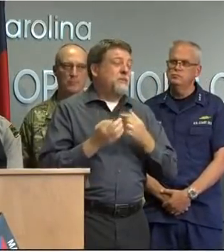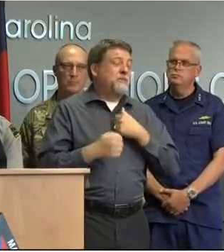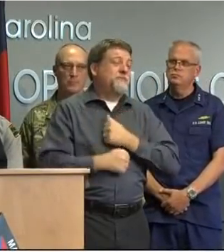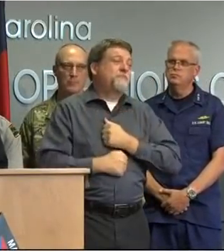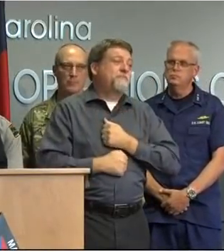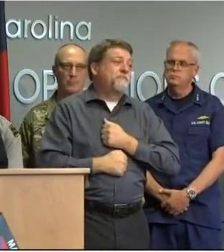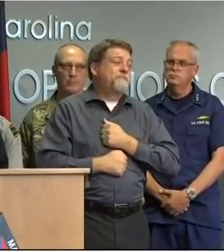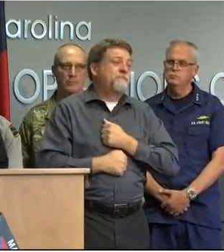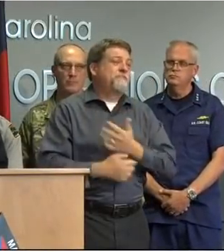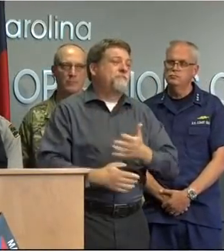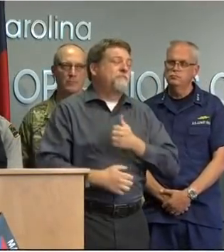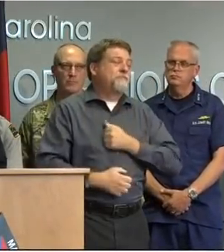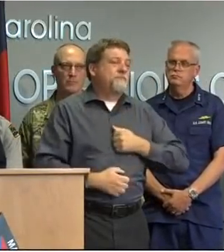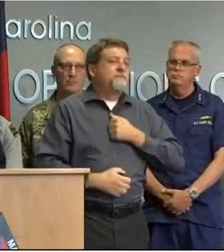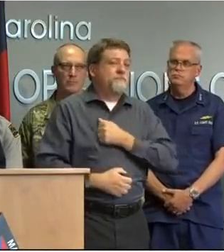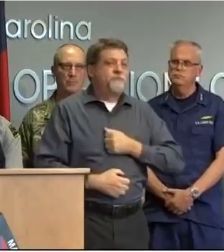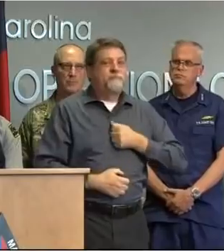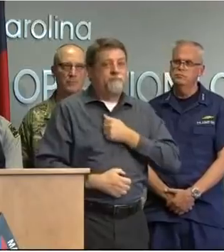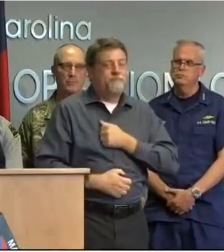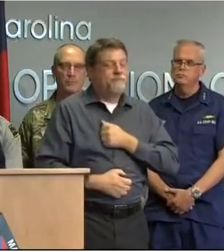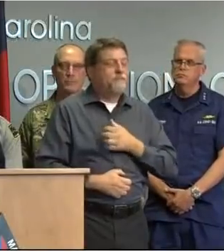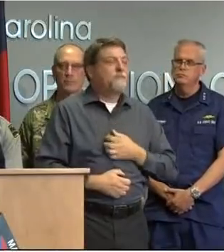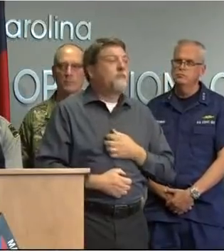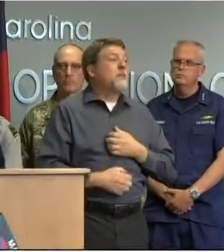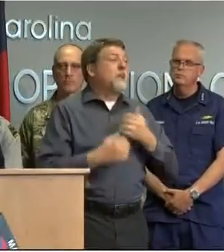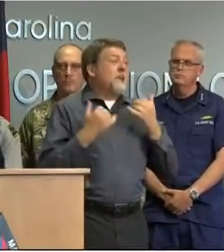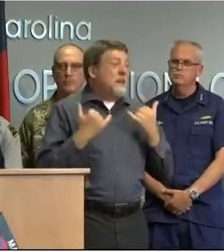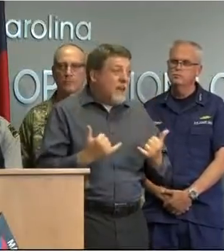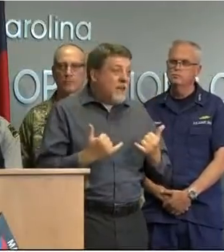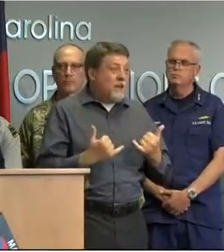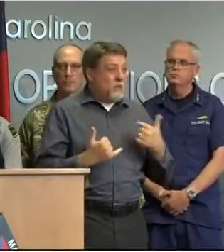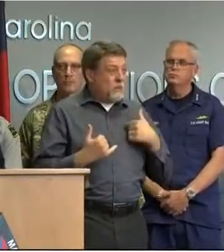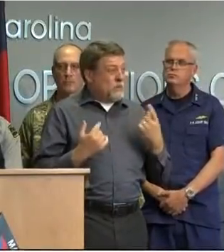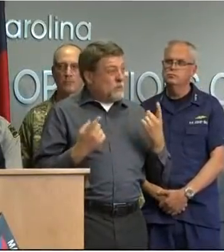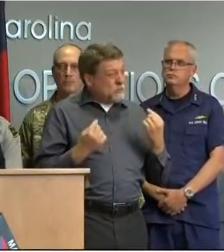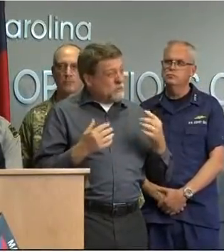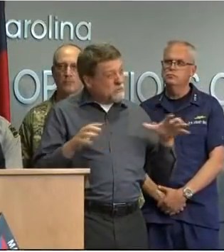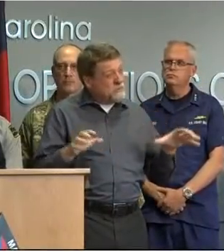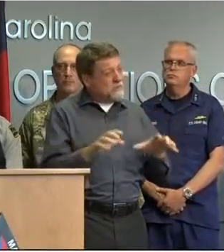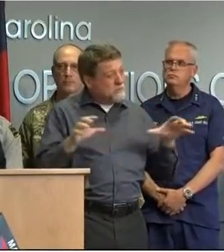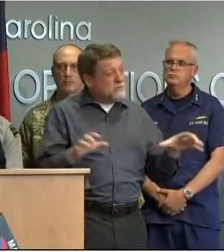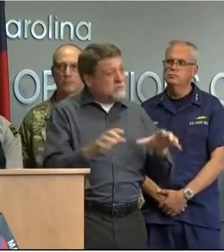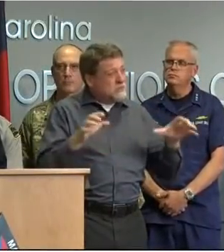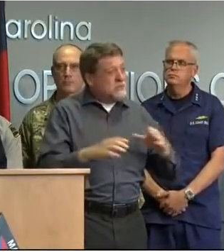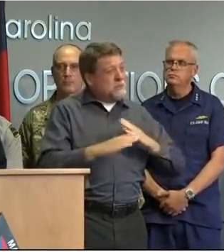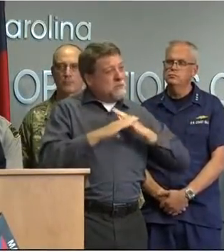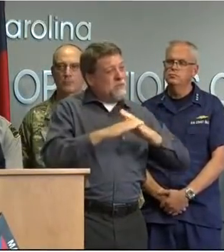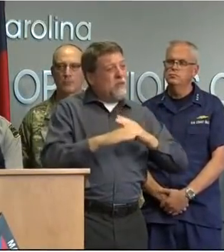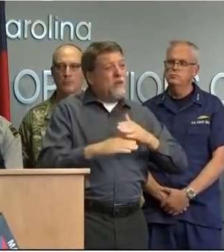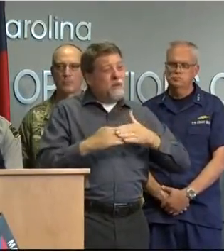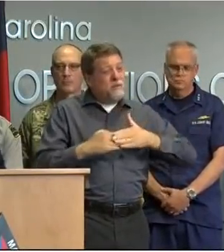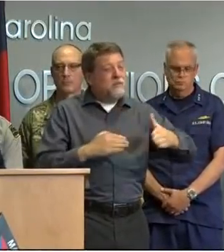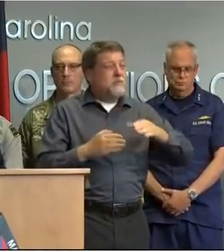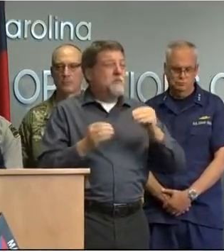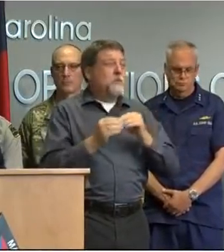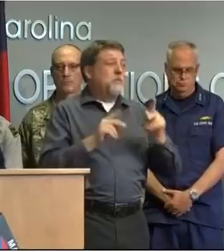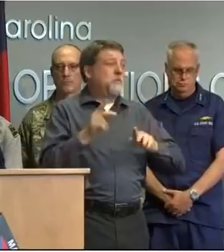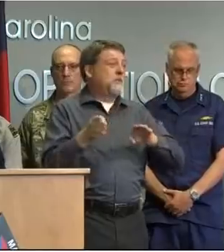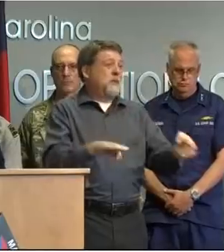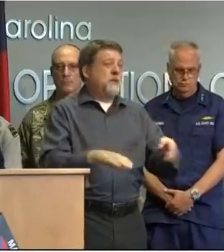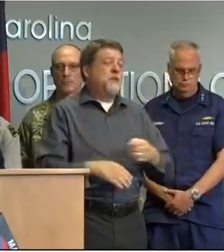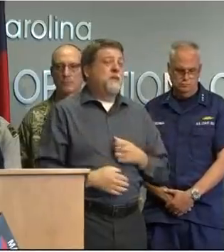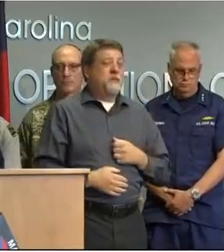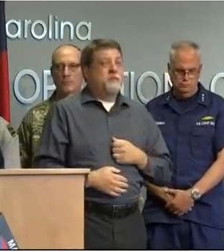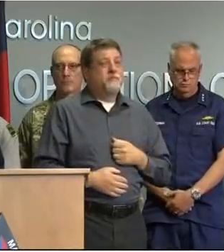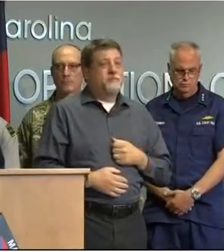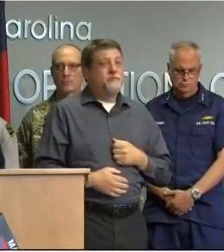we are working now in doing everything we can to prevent more deaths people